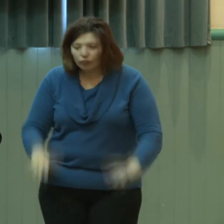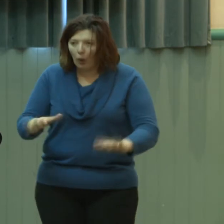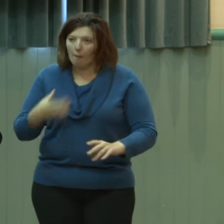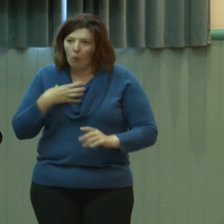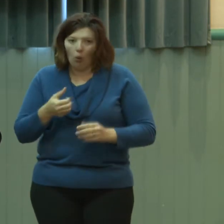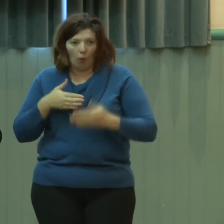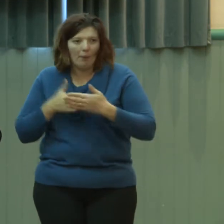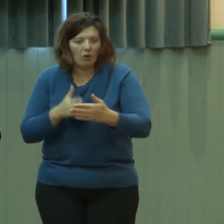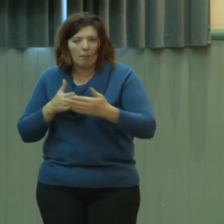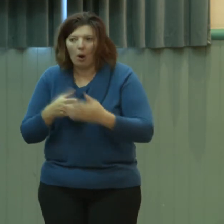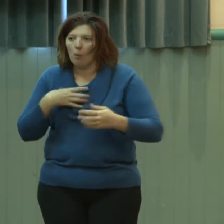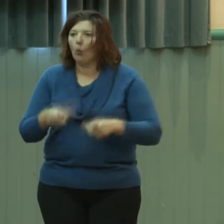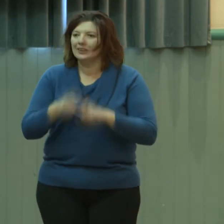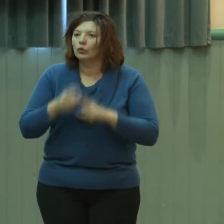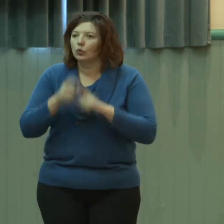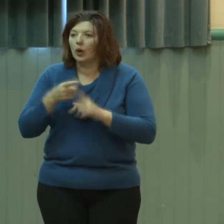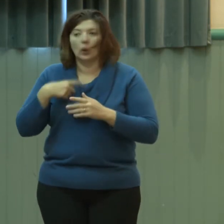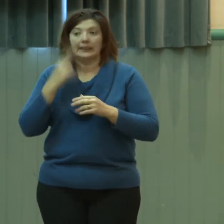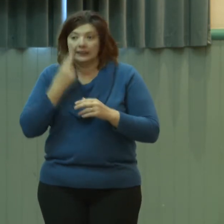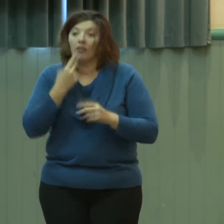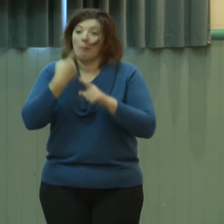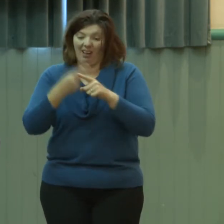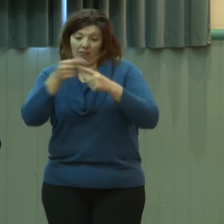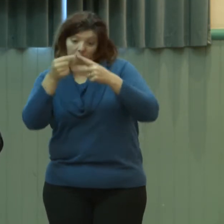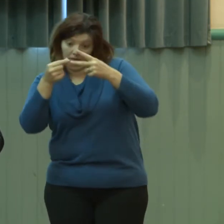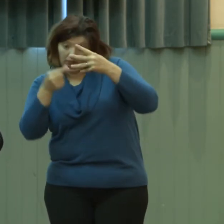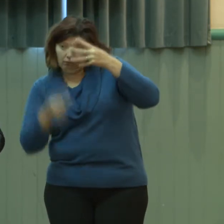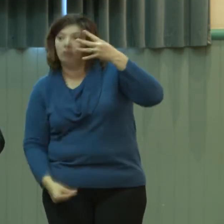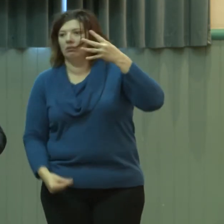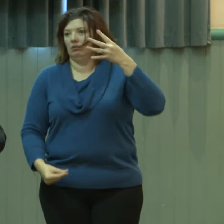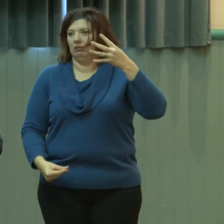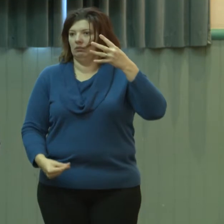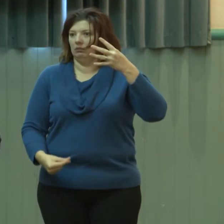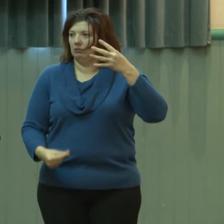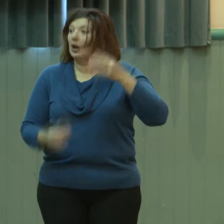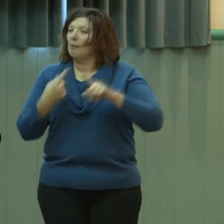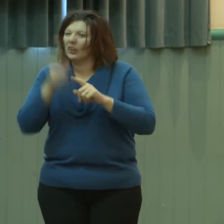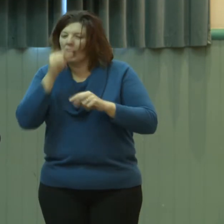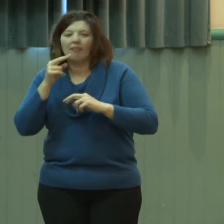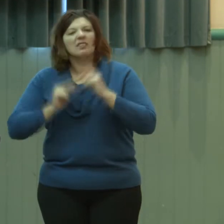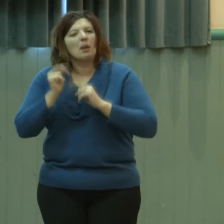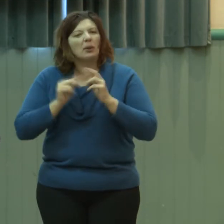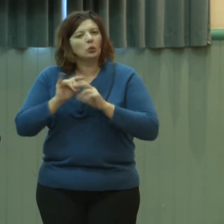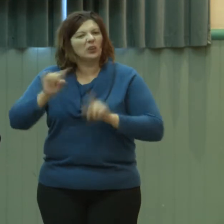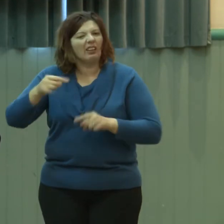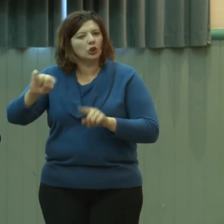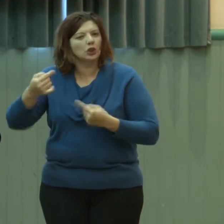you may have more challenges to face, both developmentally but also in how you negotiate the external world. And those